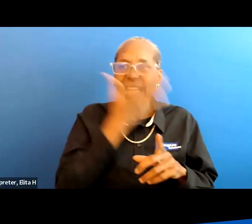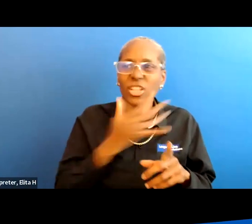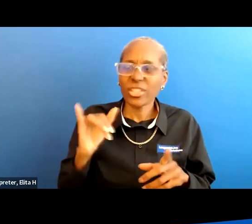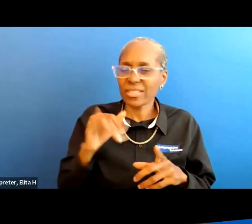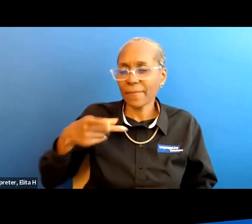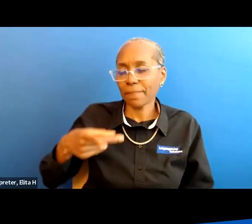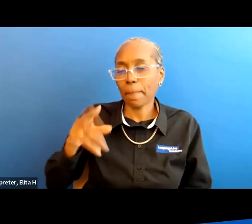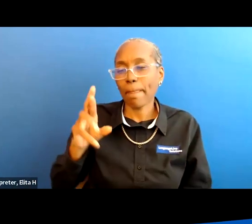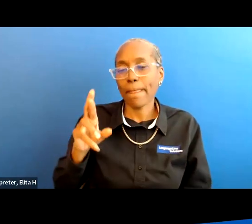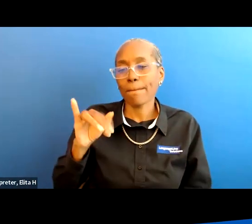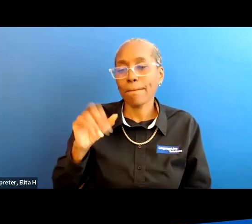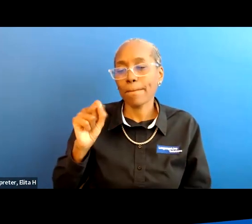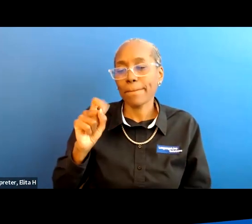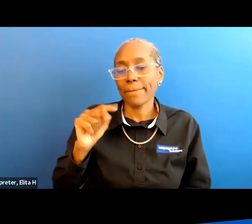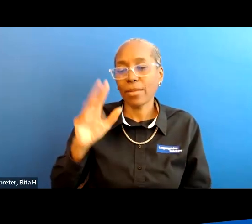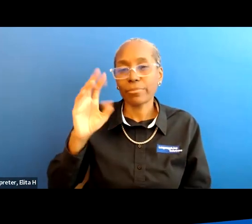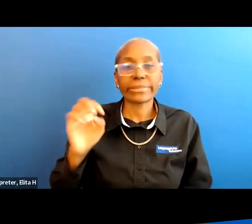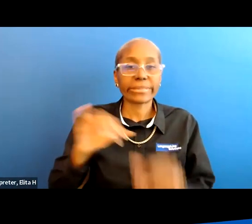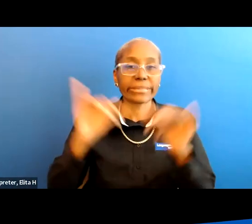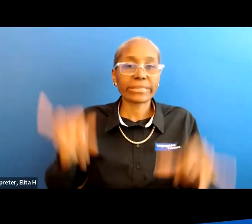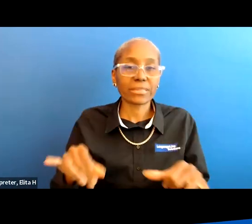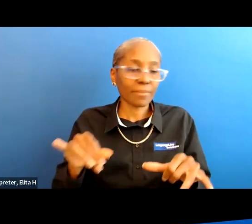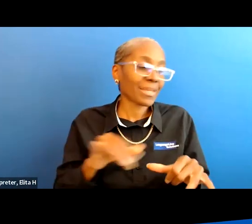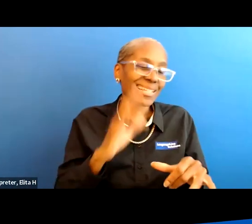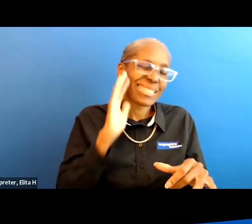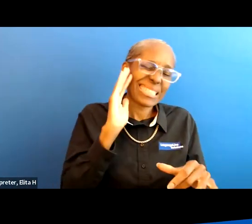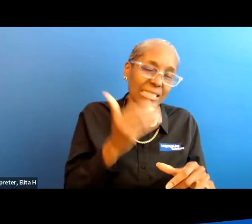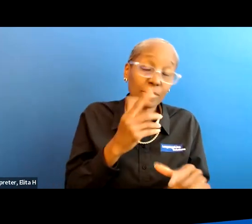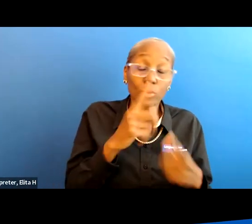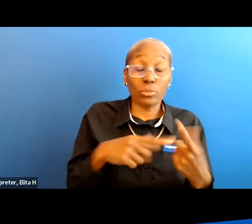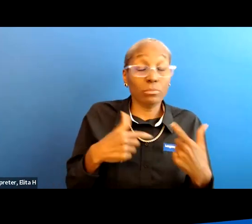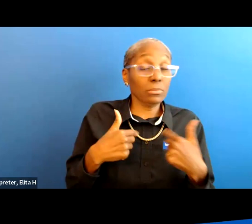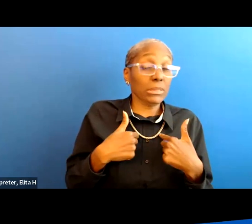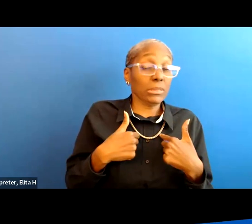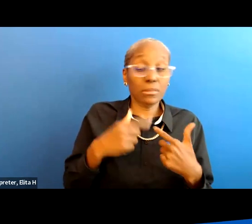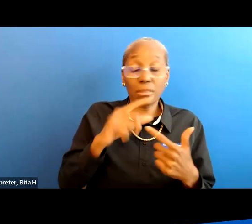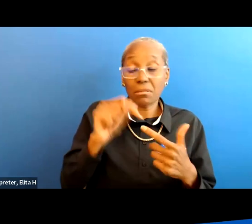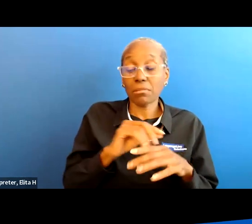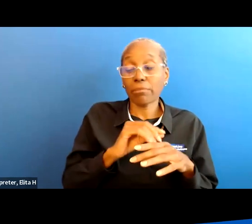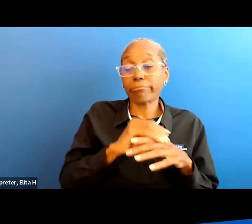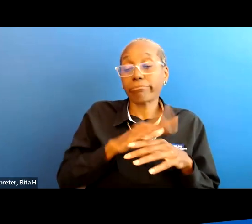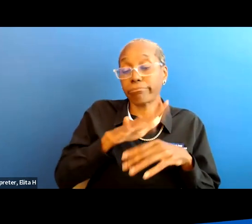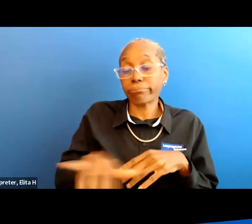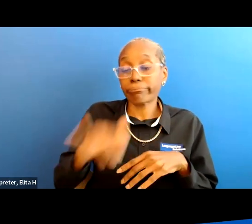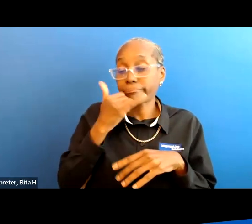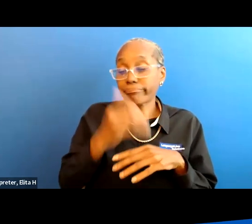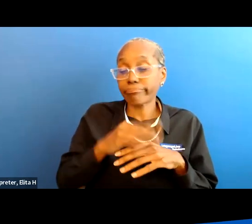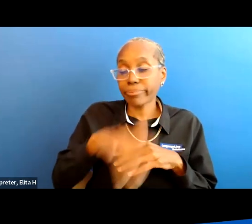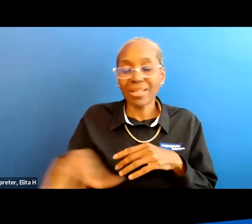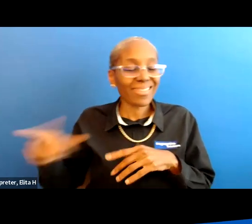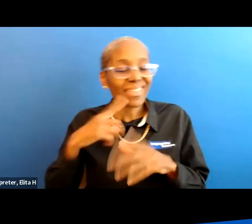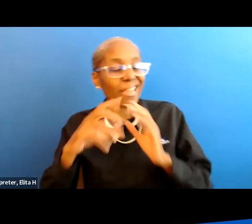system where it's just catches overflow or urinary incontinence but they're